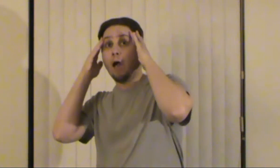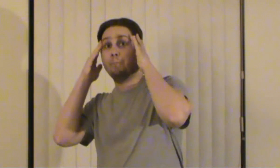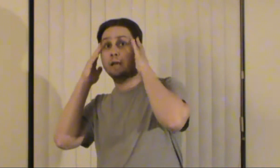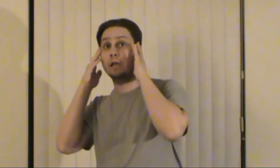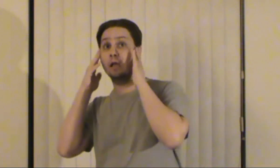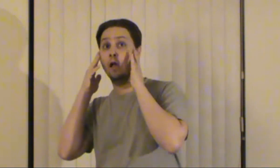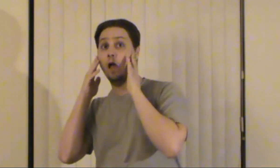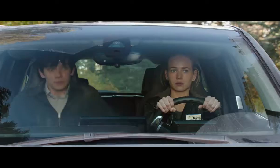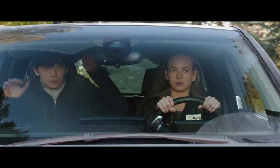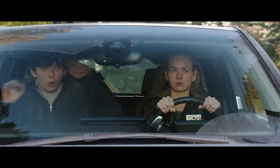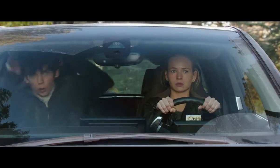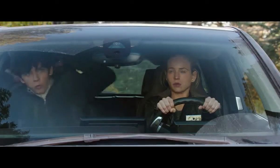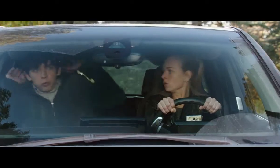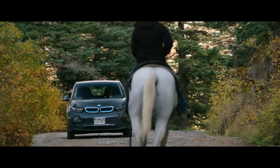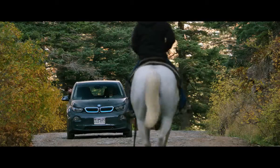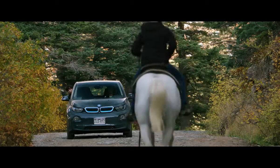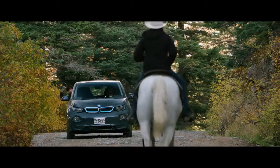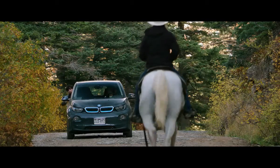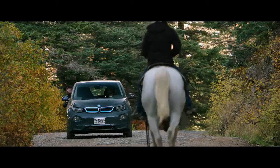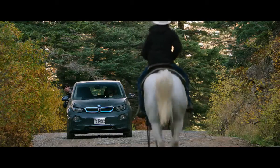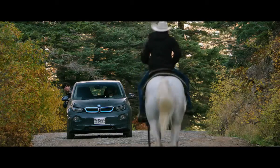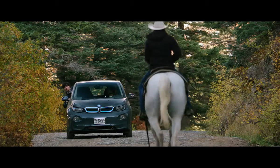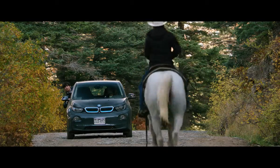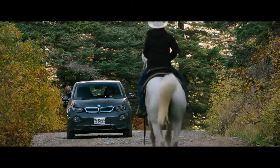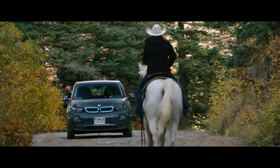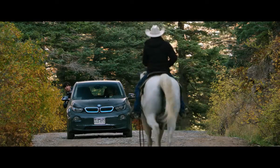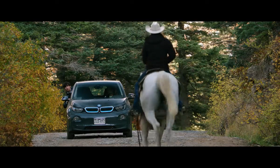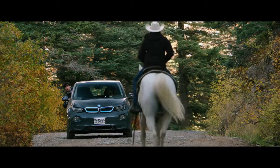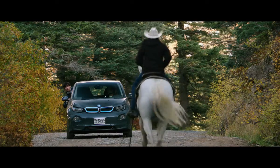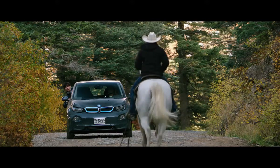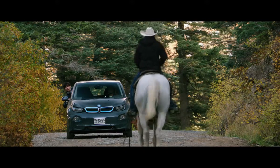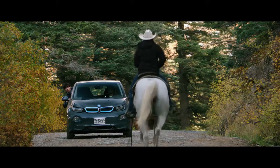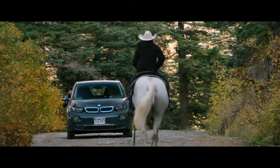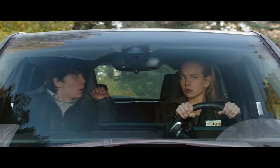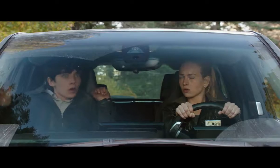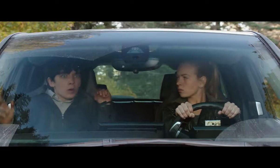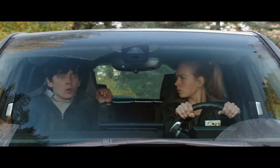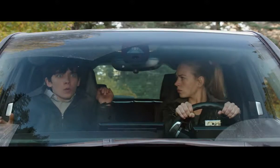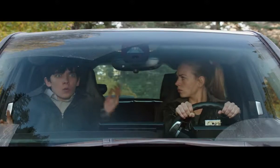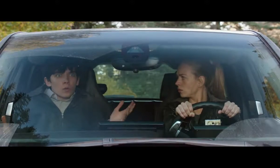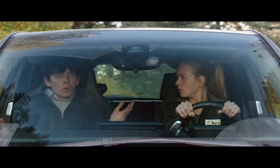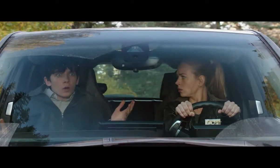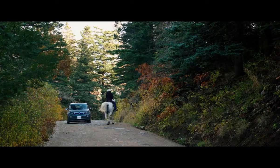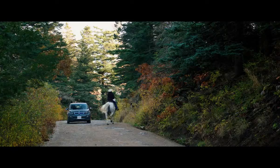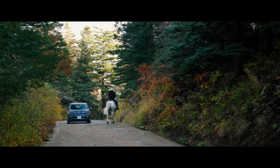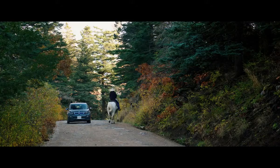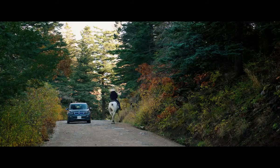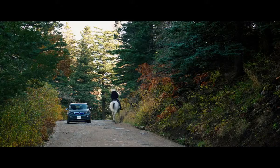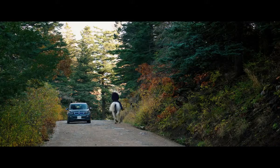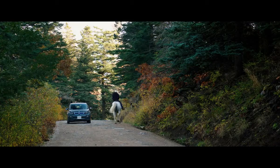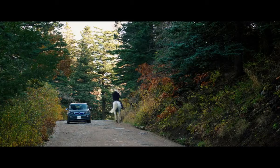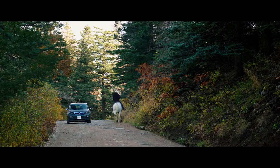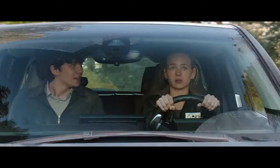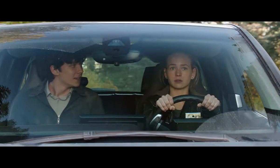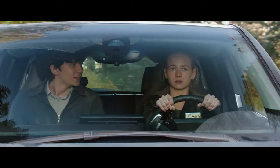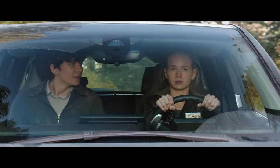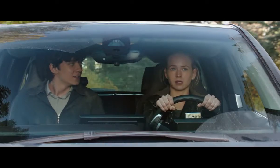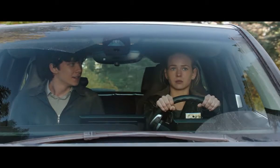happening whoa it's just a horse I'm on a road trip with an insane